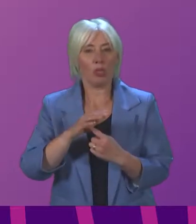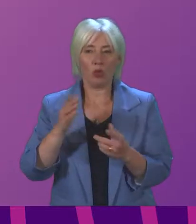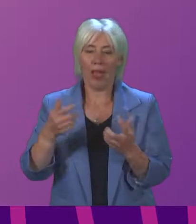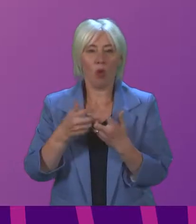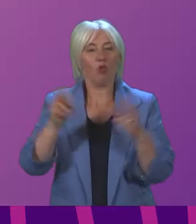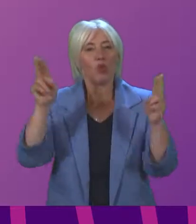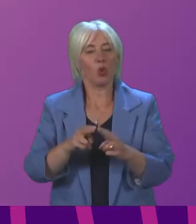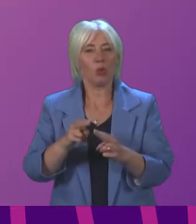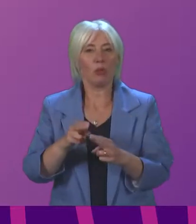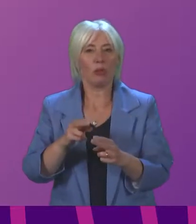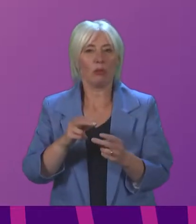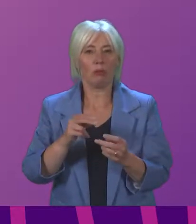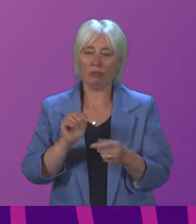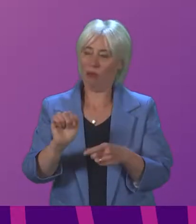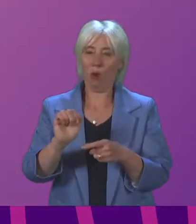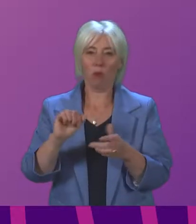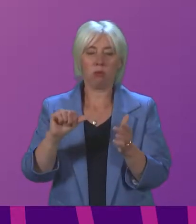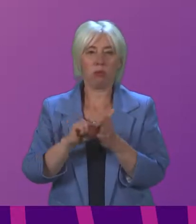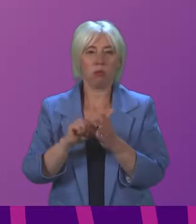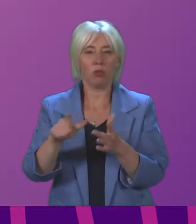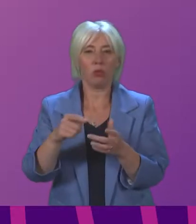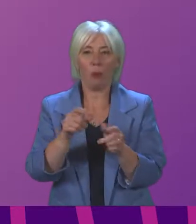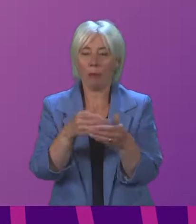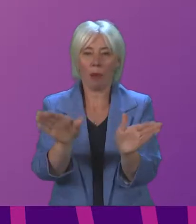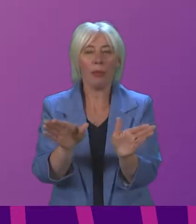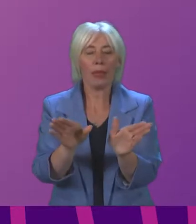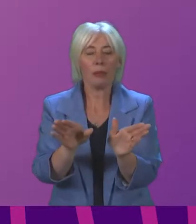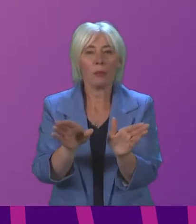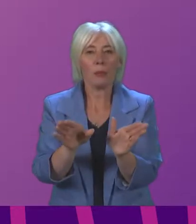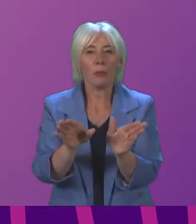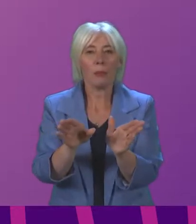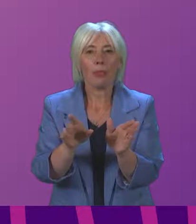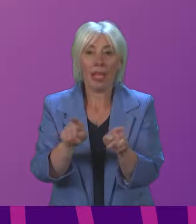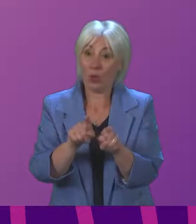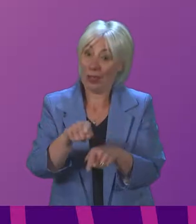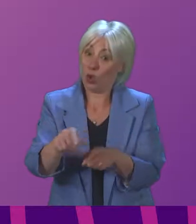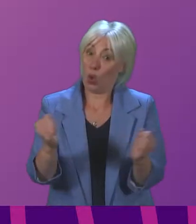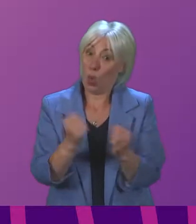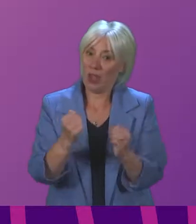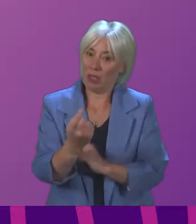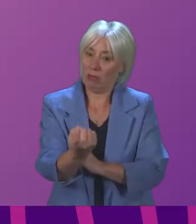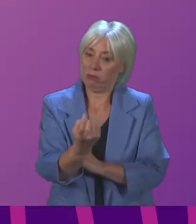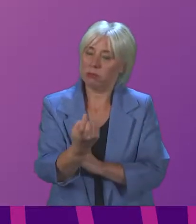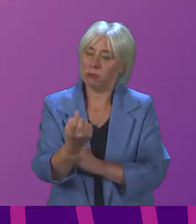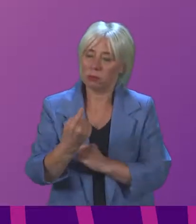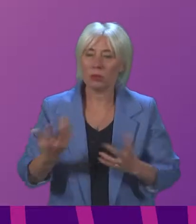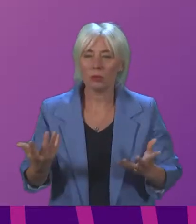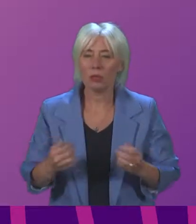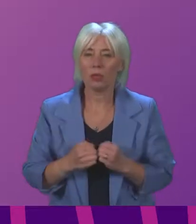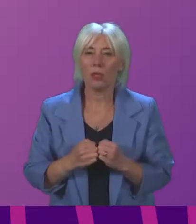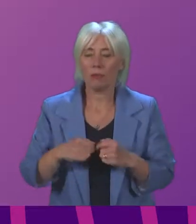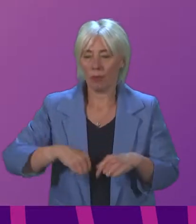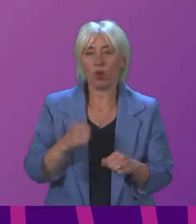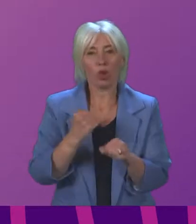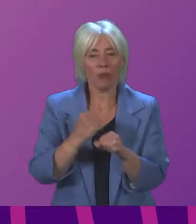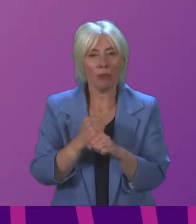the pressure that the National Health Service faces, which, of course, is significant as the winter period emerges. The Scottish